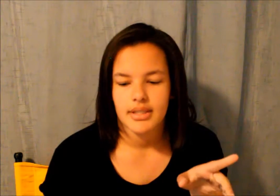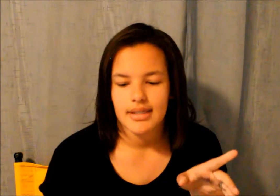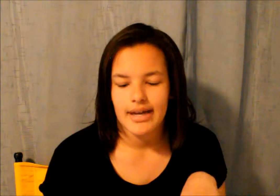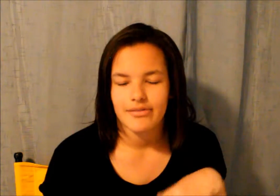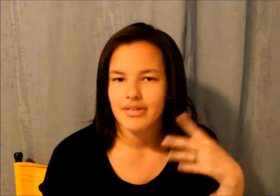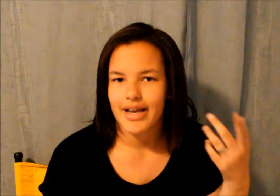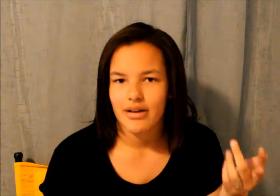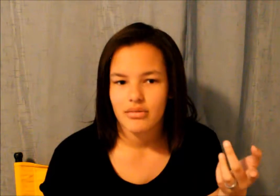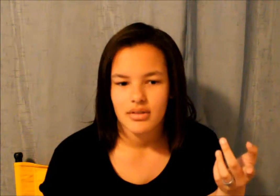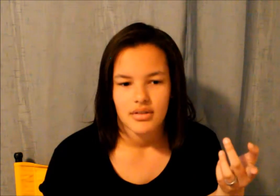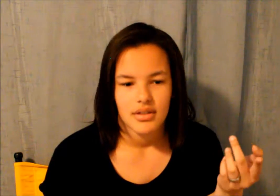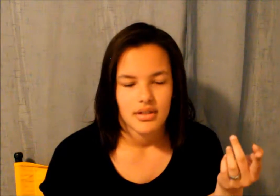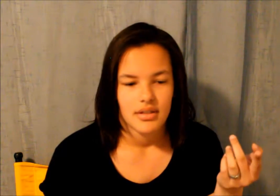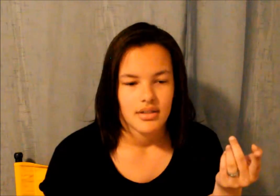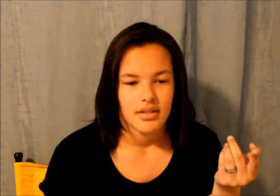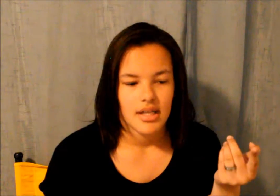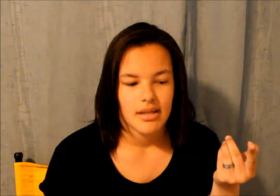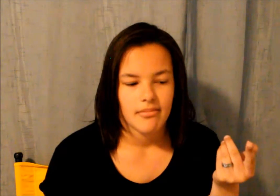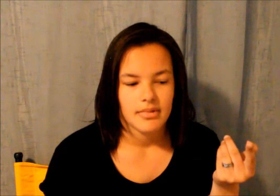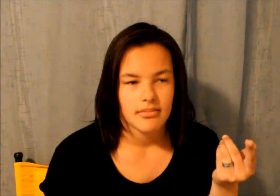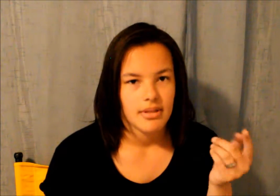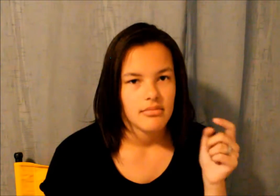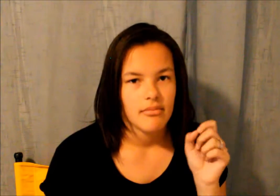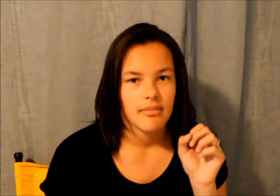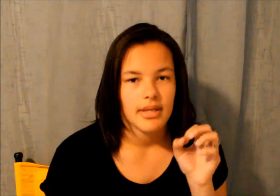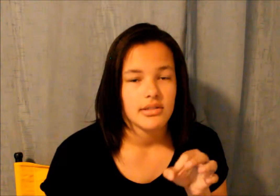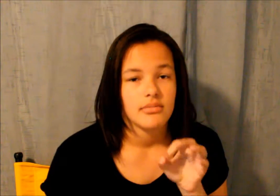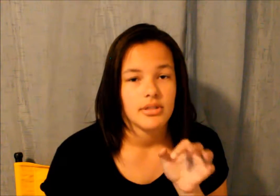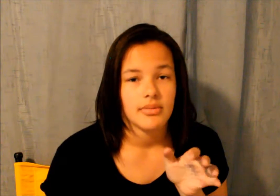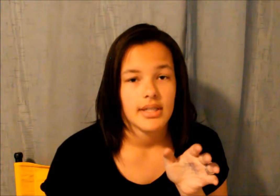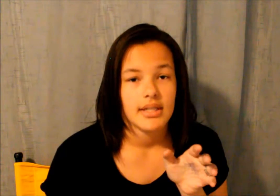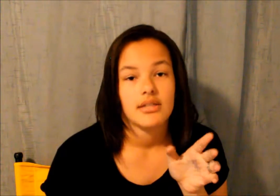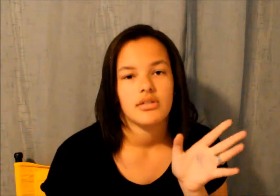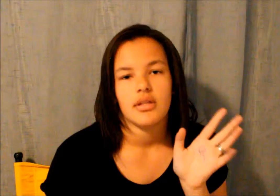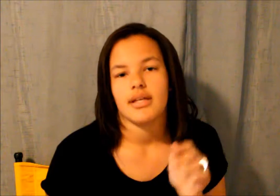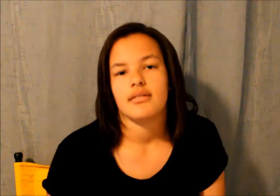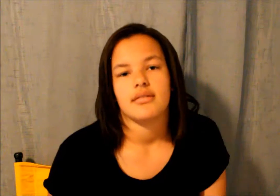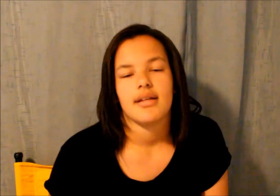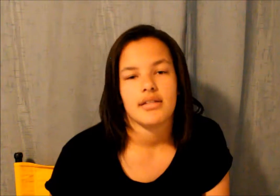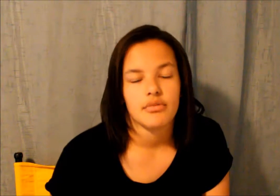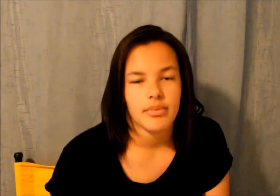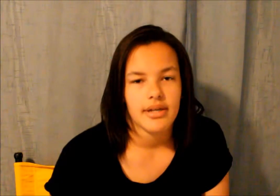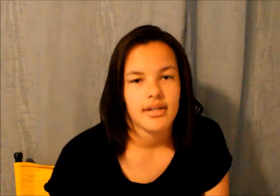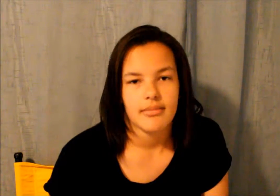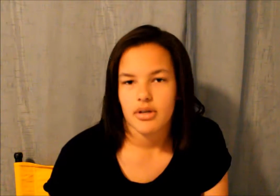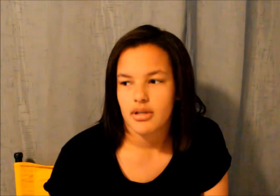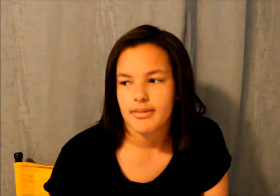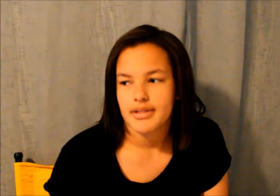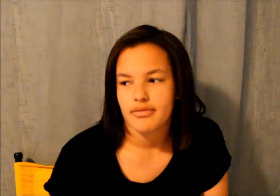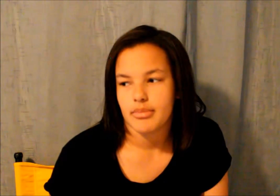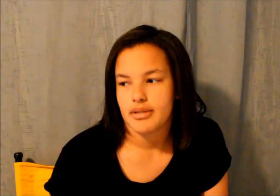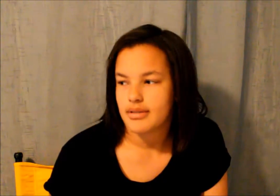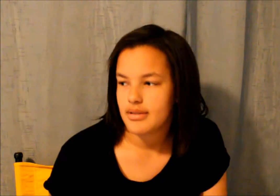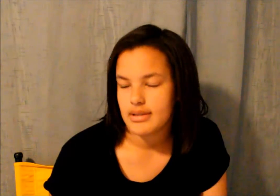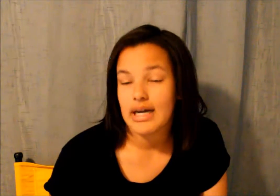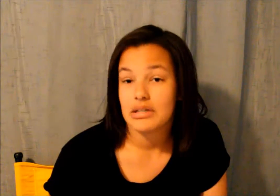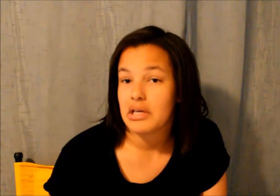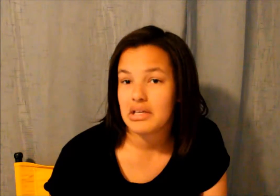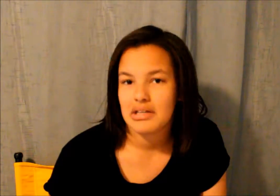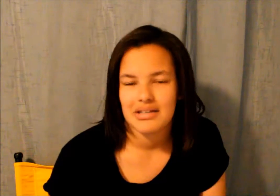out loud and then sometimes my mom catches me doing it and then she like thinks it's weird that i'm talking to myself but i like it